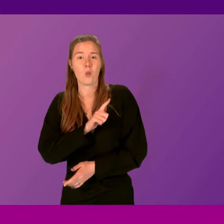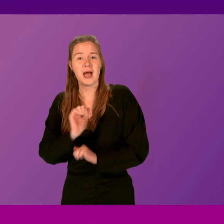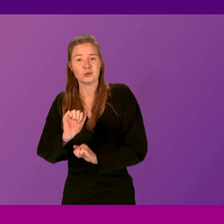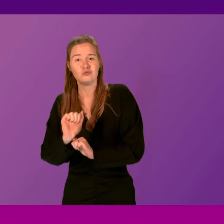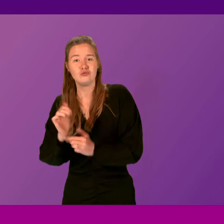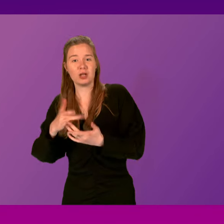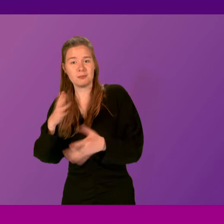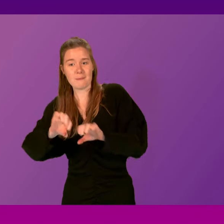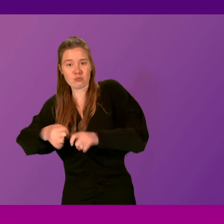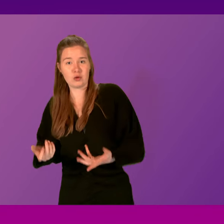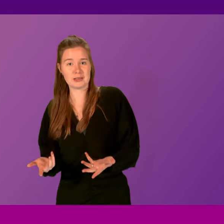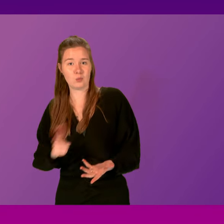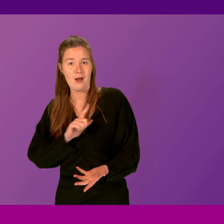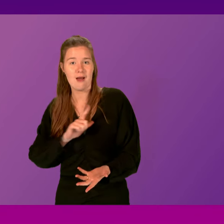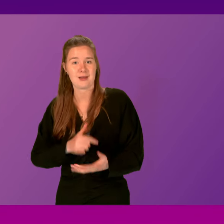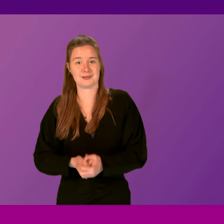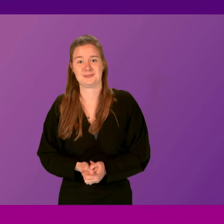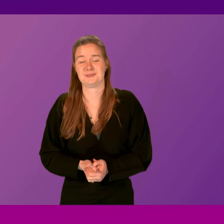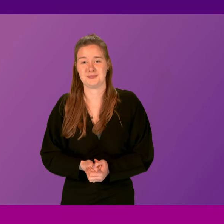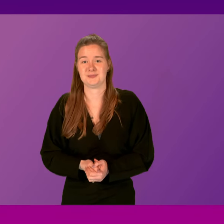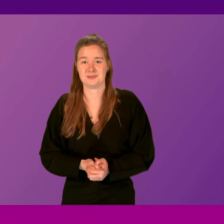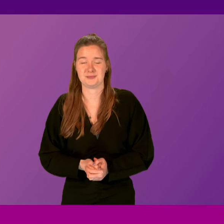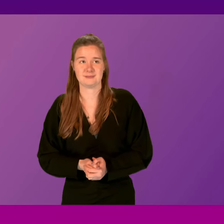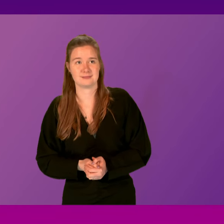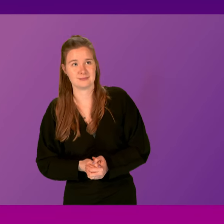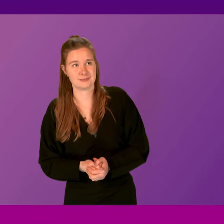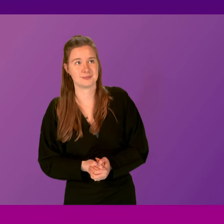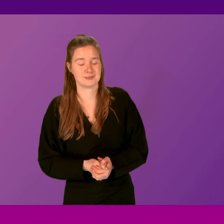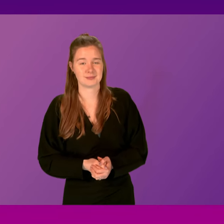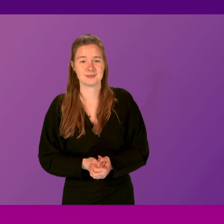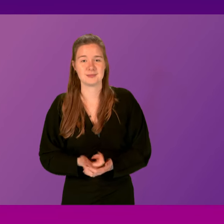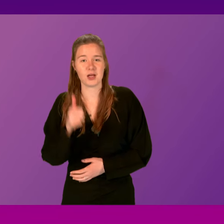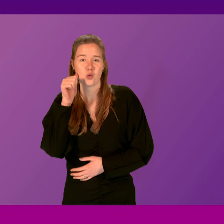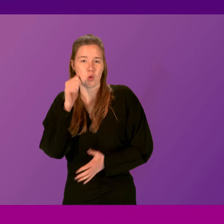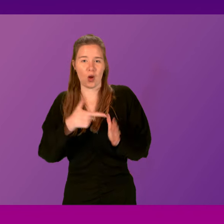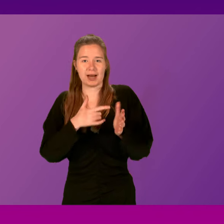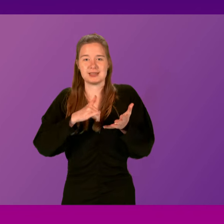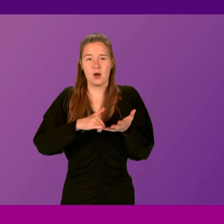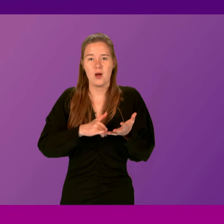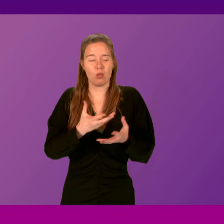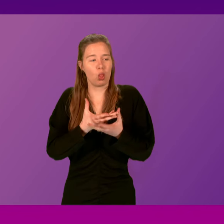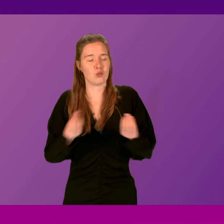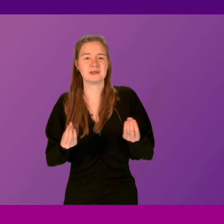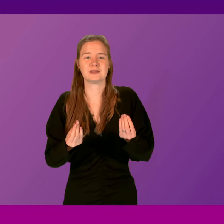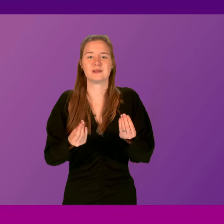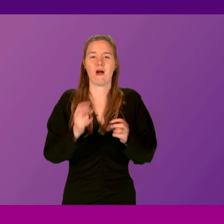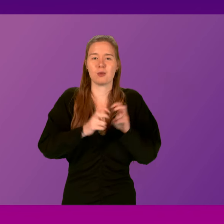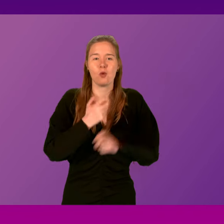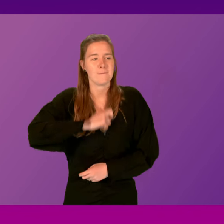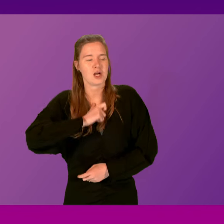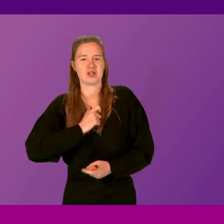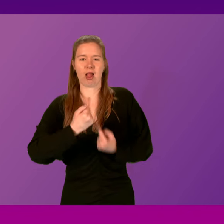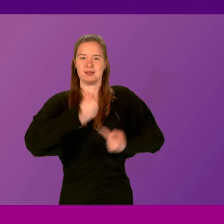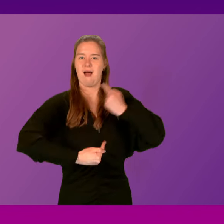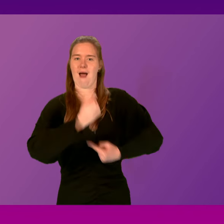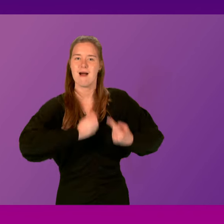touch breaks? First Minister. You know Anasarwar loses the argument when he goes for the personal attacks, which